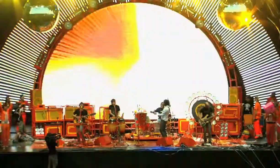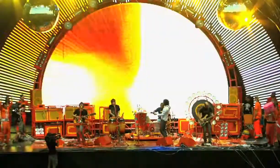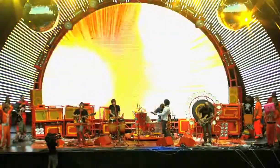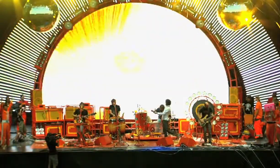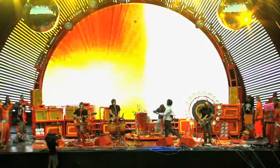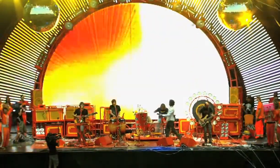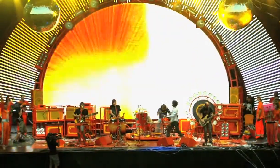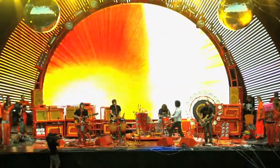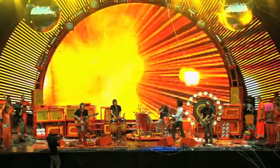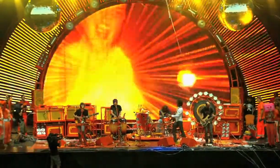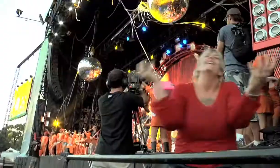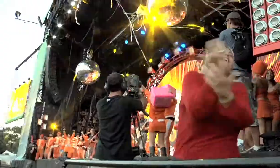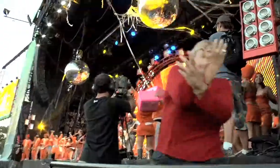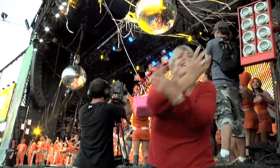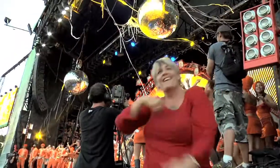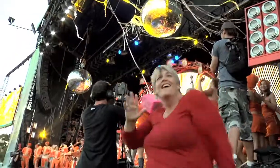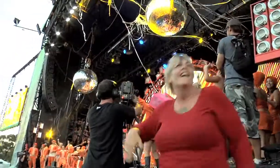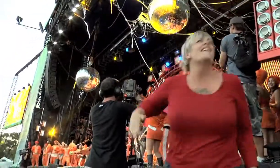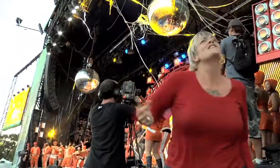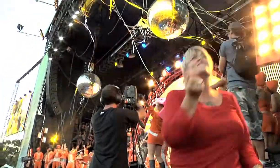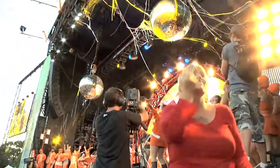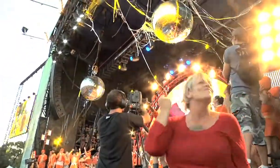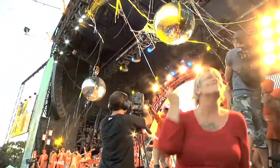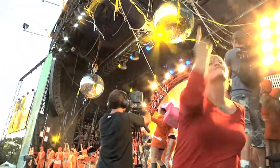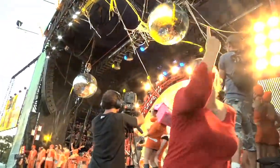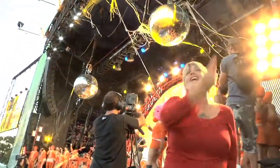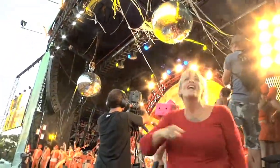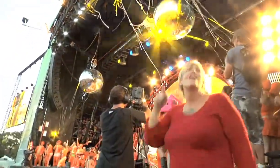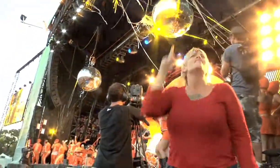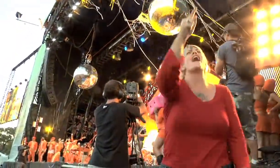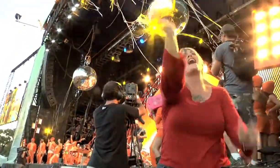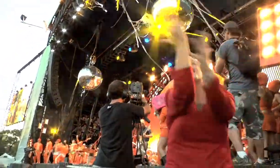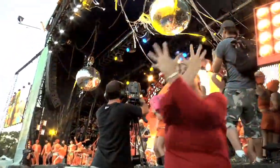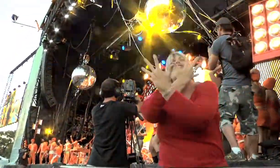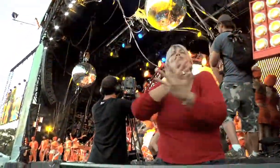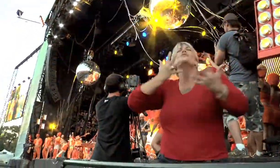when can